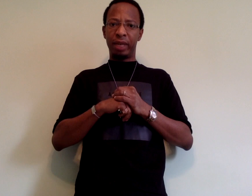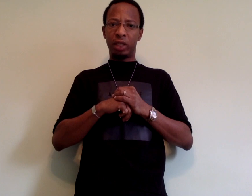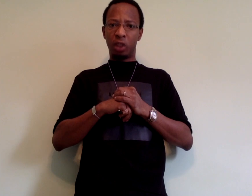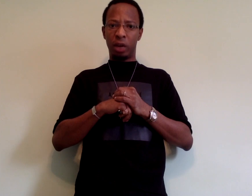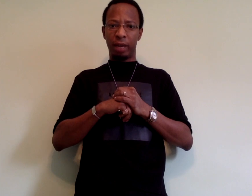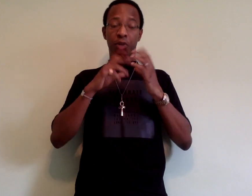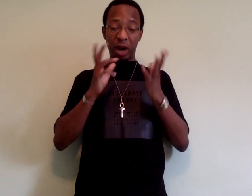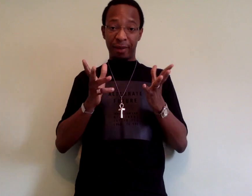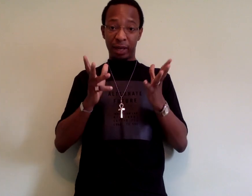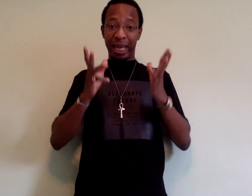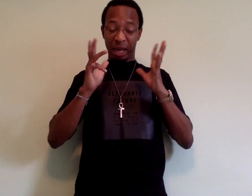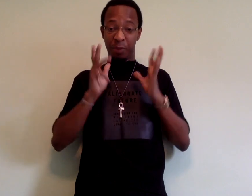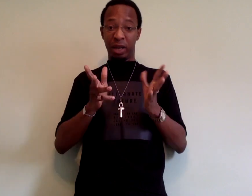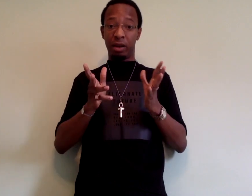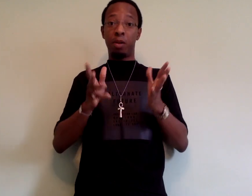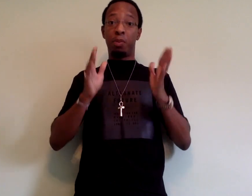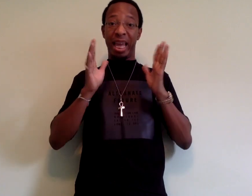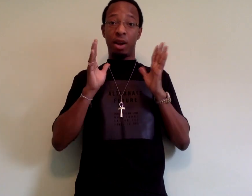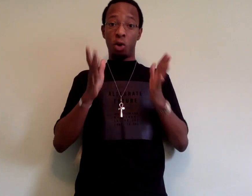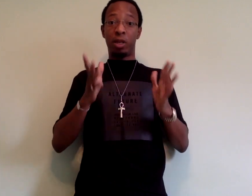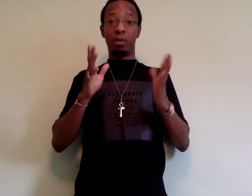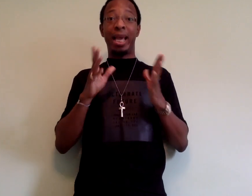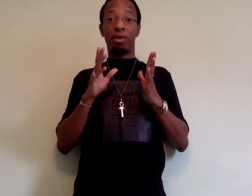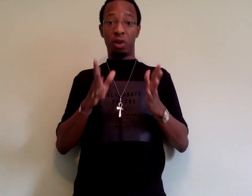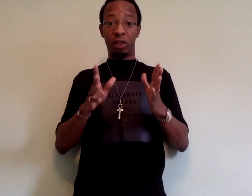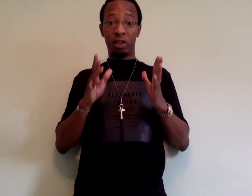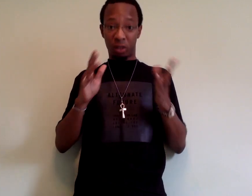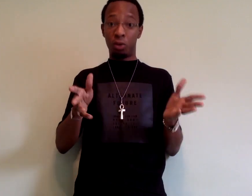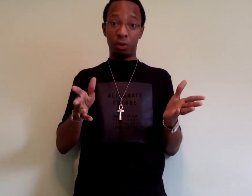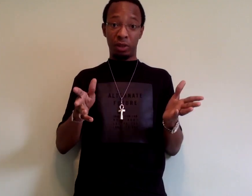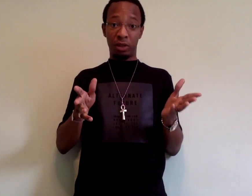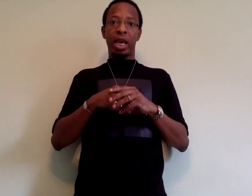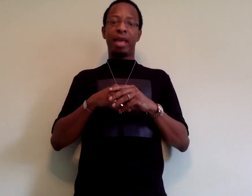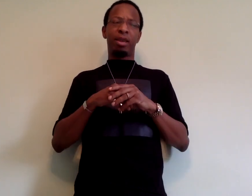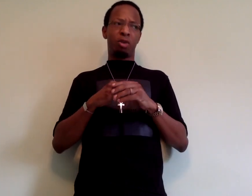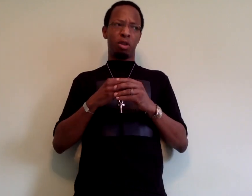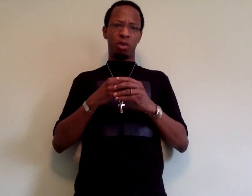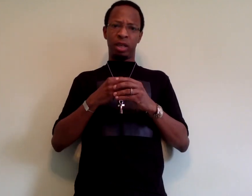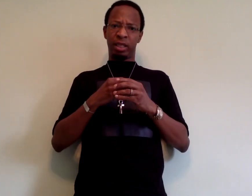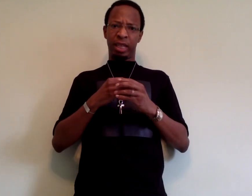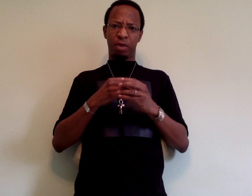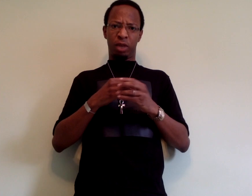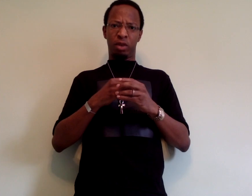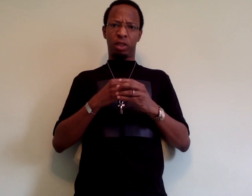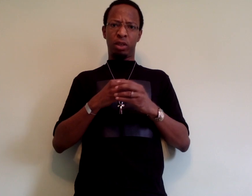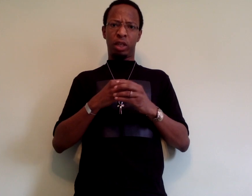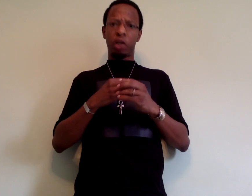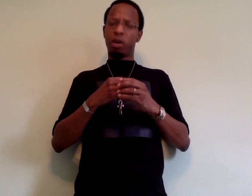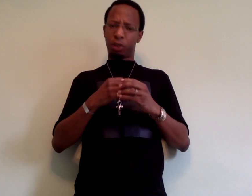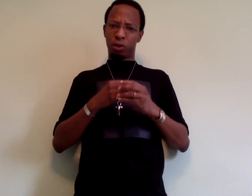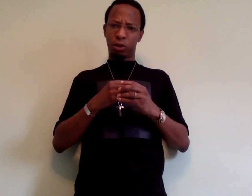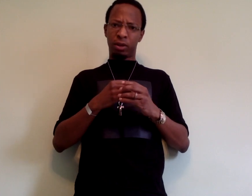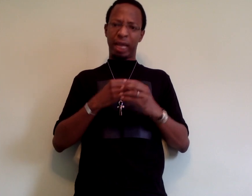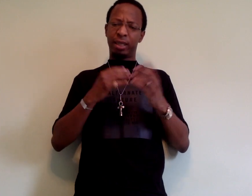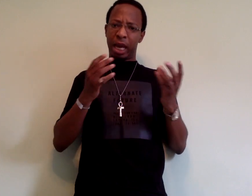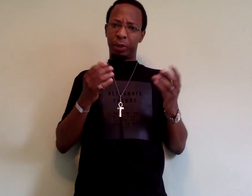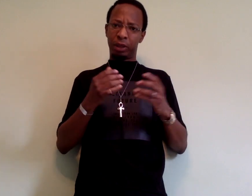in starting private, independent, black-owned and black-run schools. I think Roland Martin said, well, you can start a charter school. That's an option.